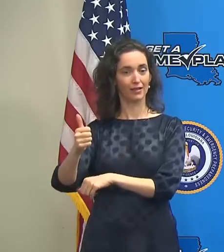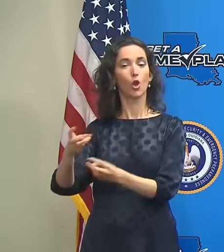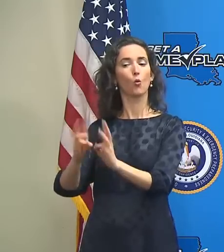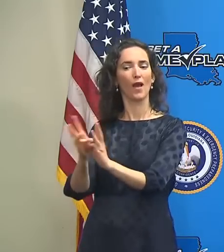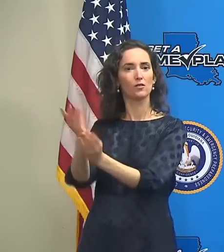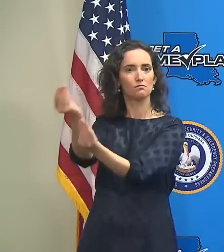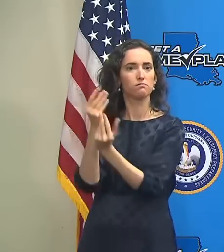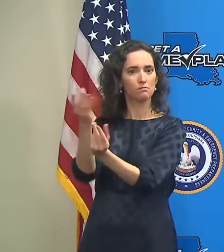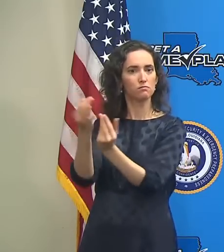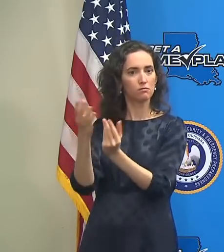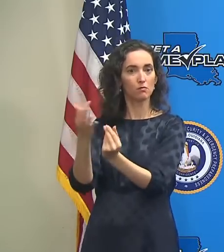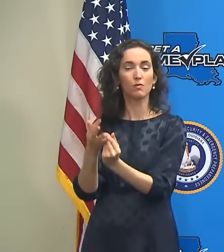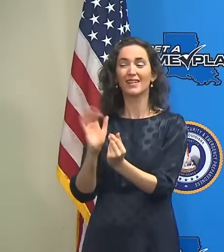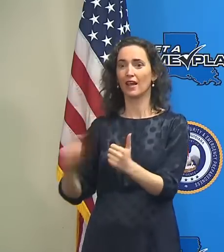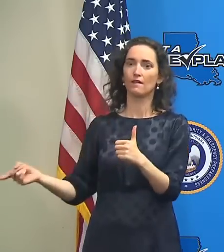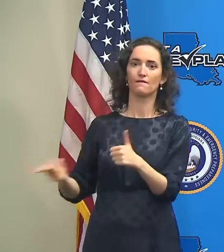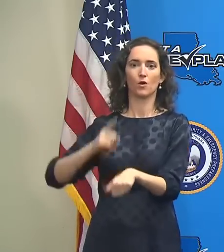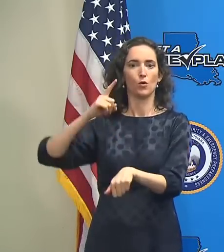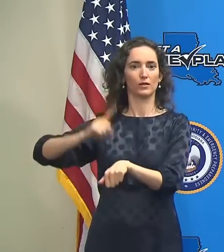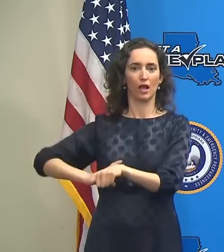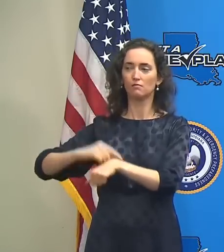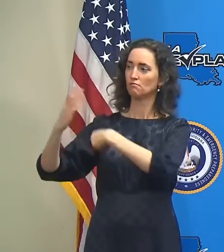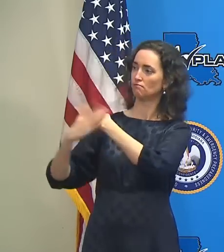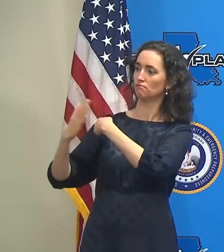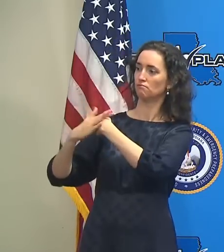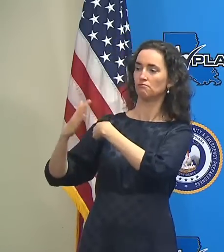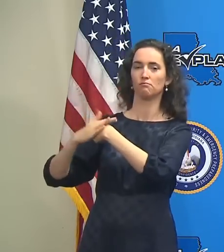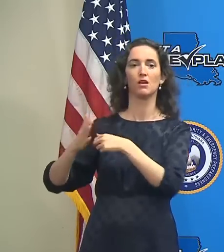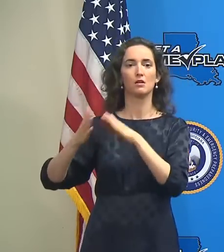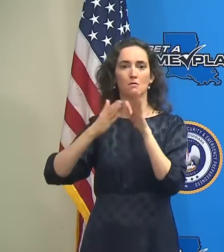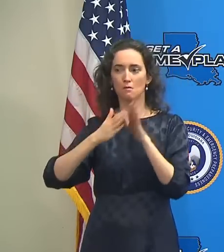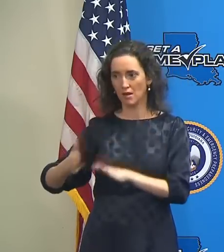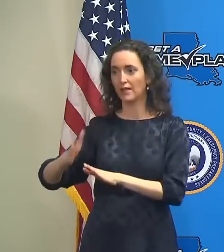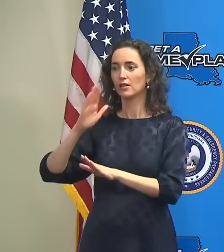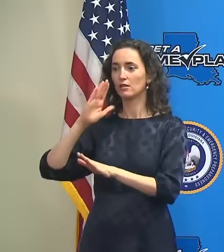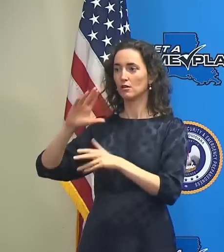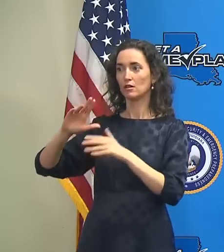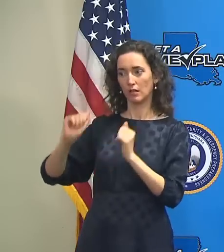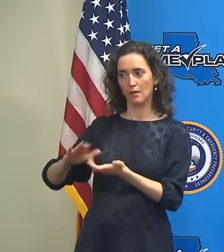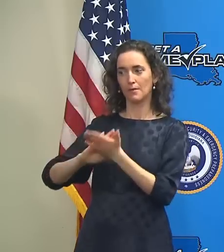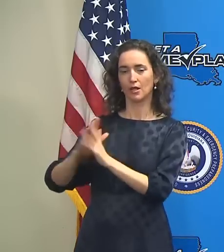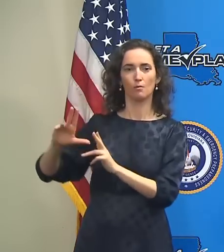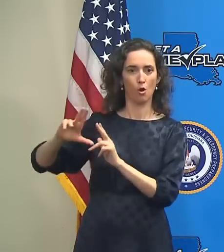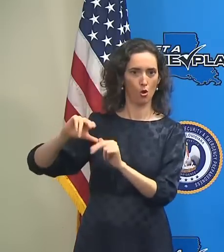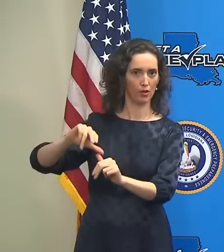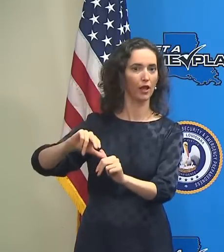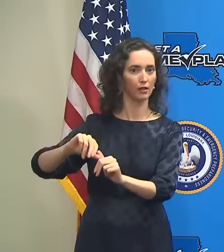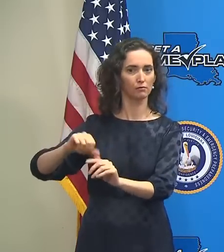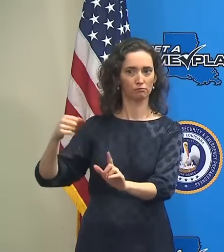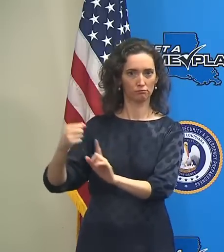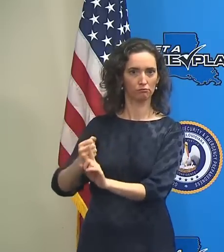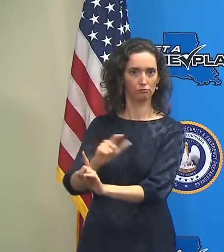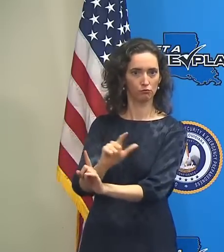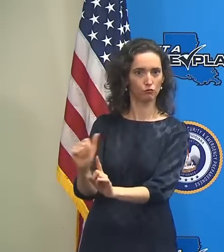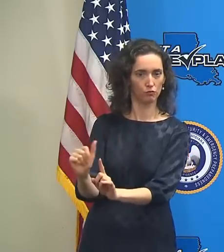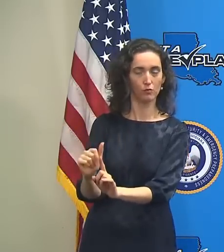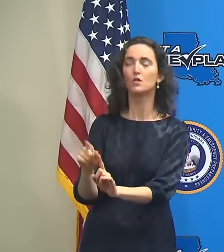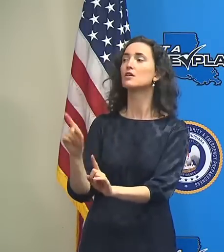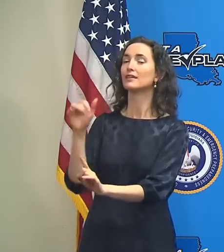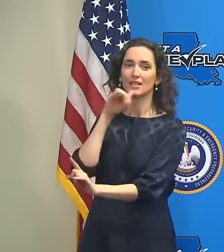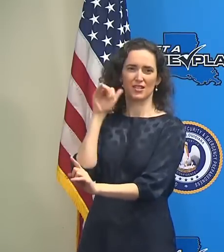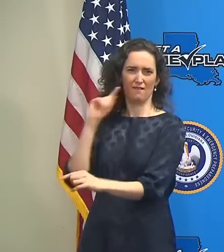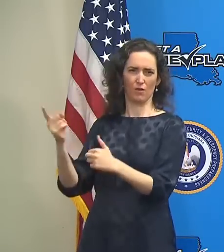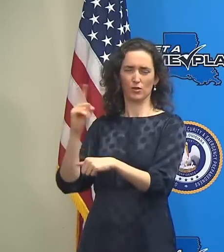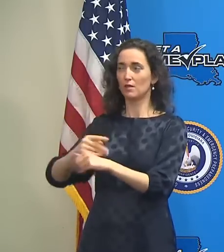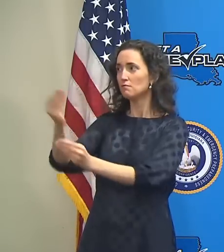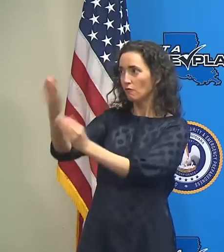we really received notice of a forecasted storm that could be a hurricane when it hit Louisiana, and we were able to